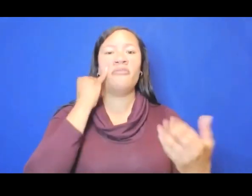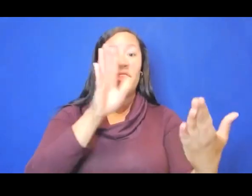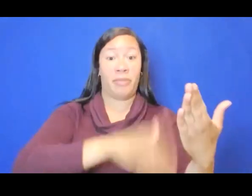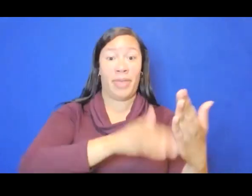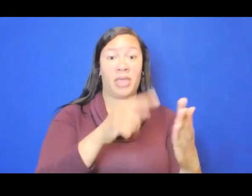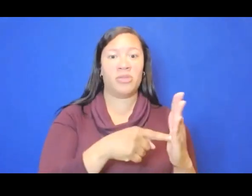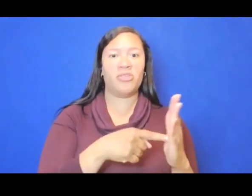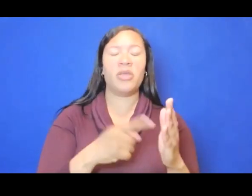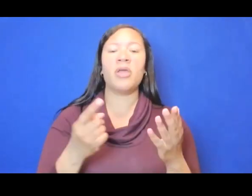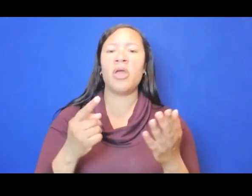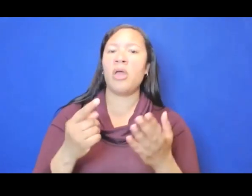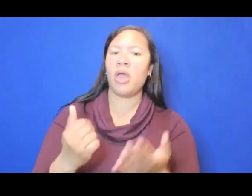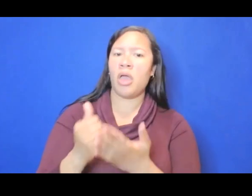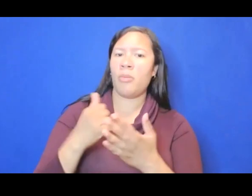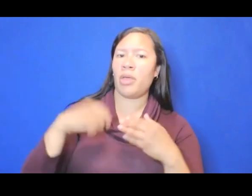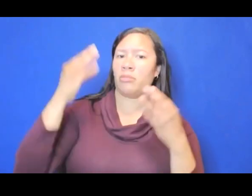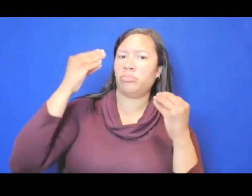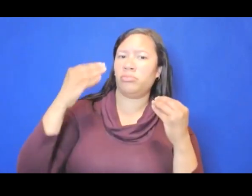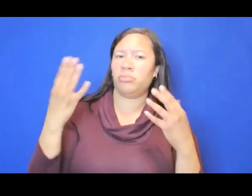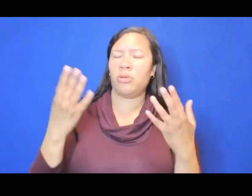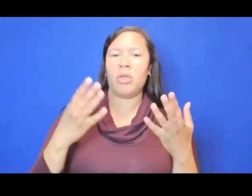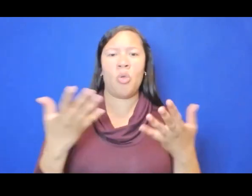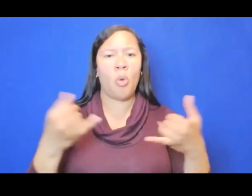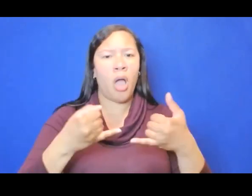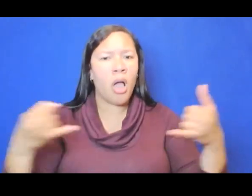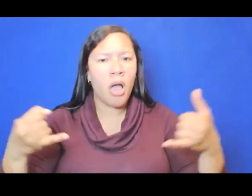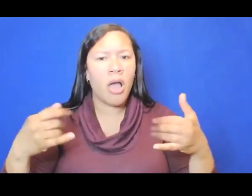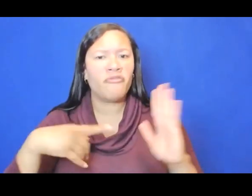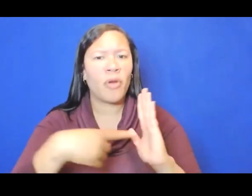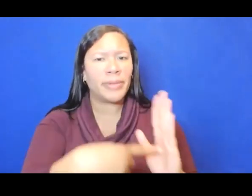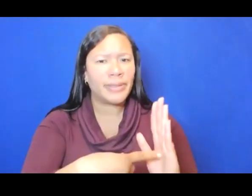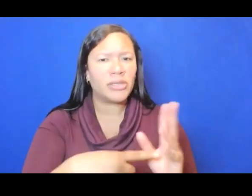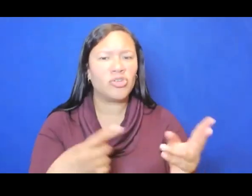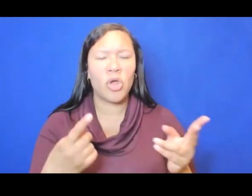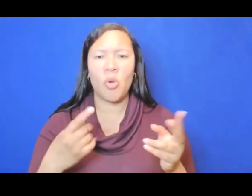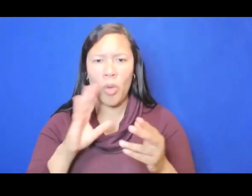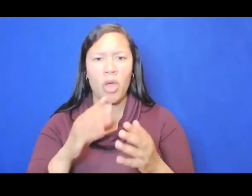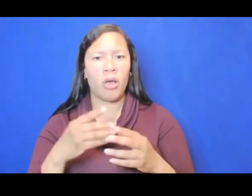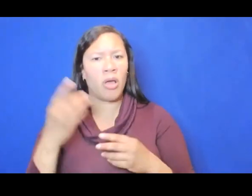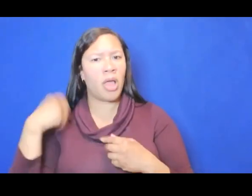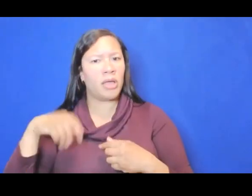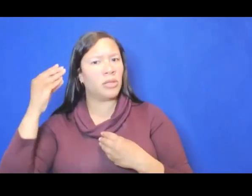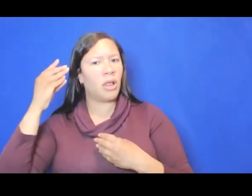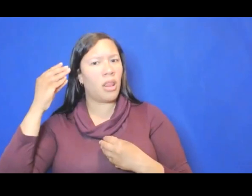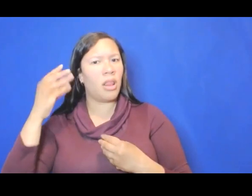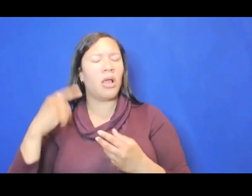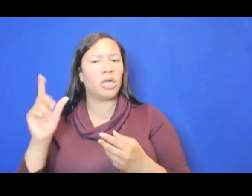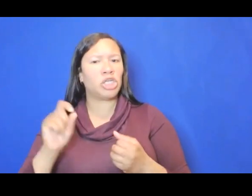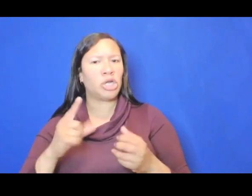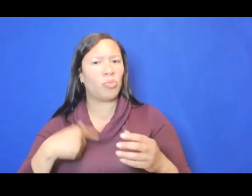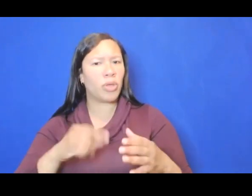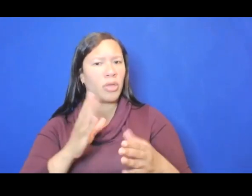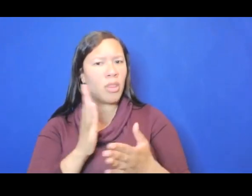representation to think about who gets represented in what context and to intervene in that political question of how